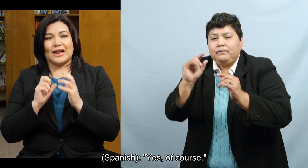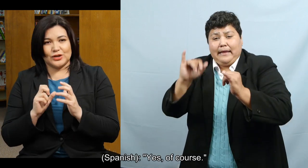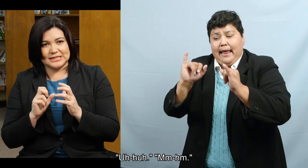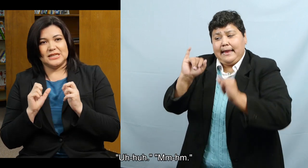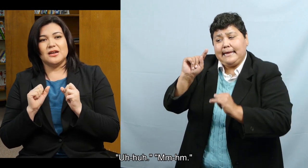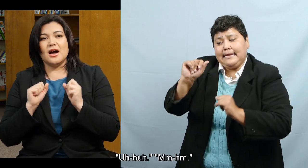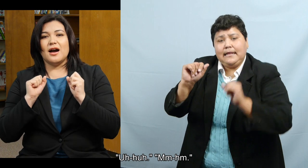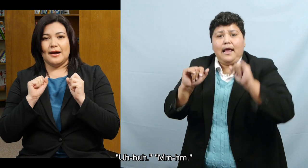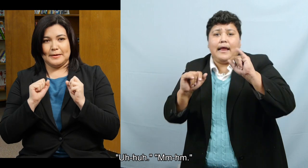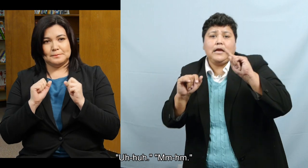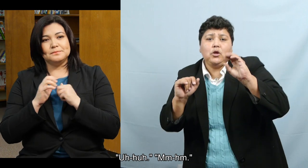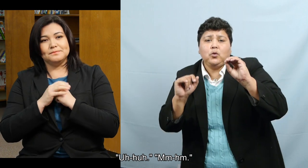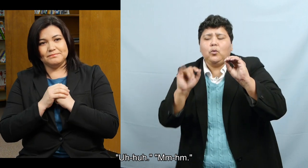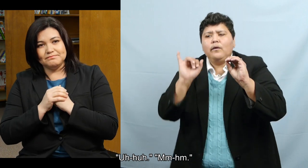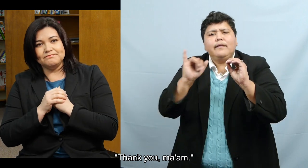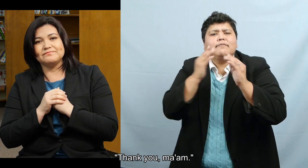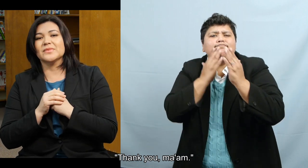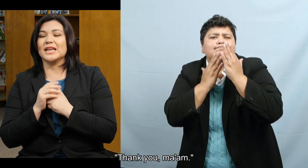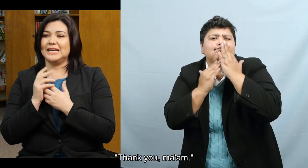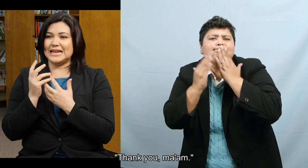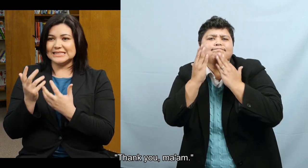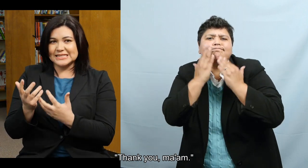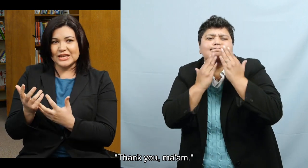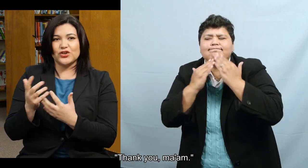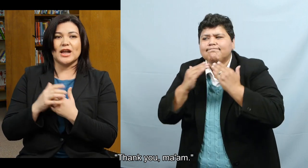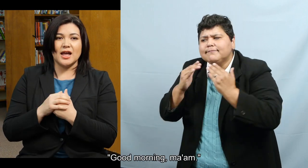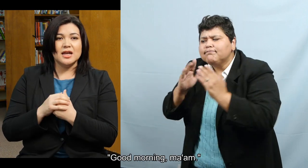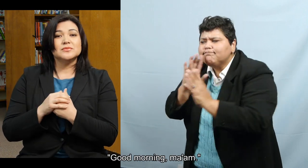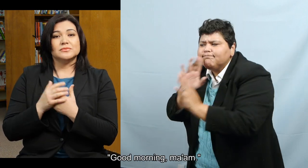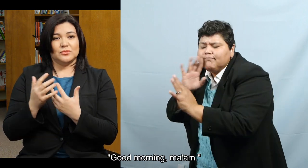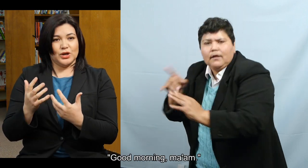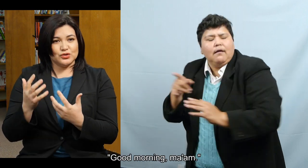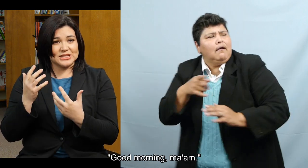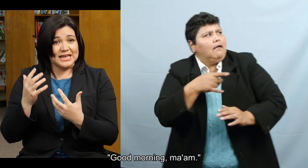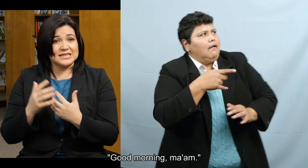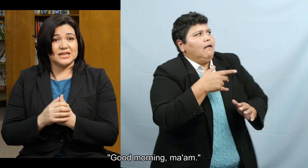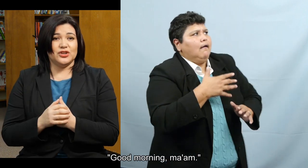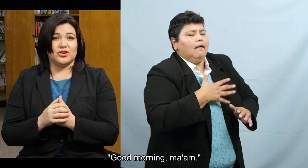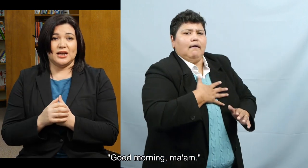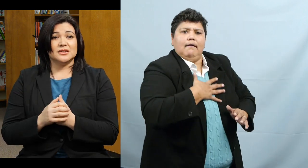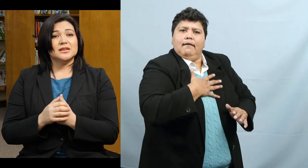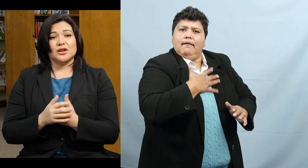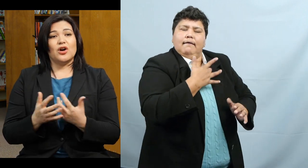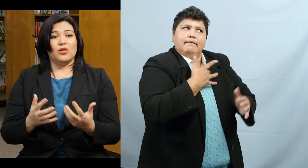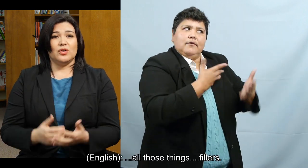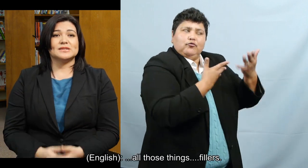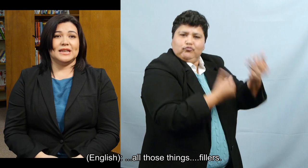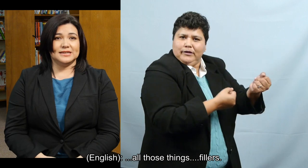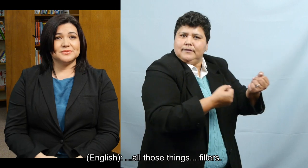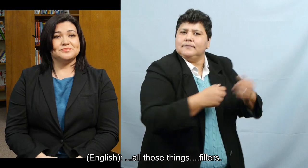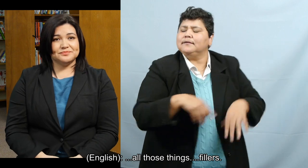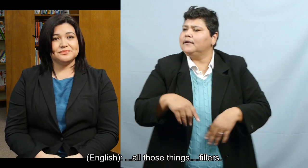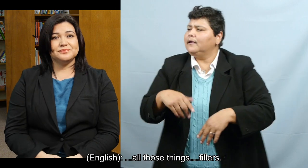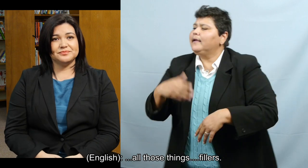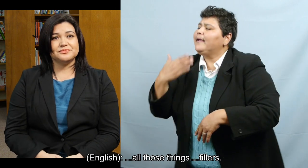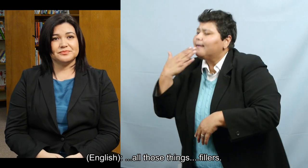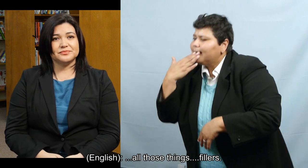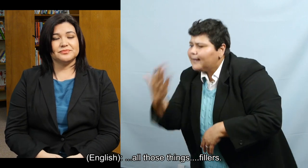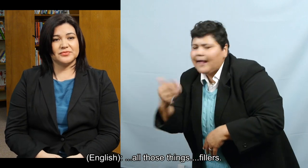Claro que sí. Ajá. Gracias señora. Buenos días señora. All those things.